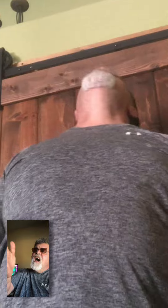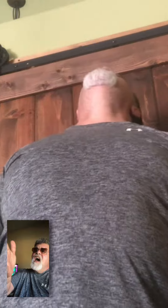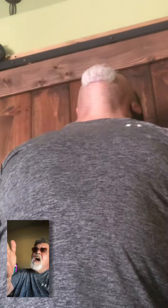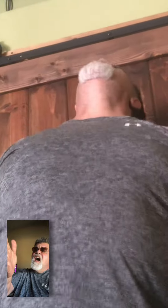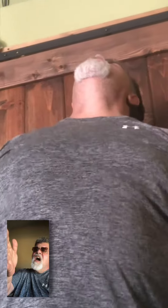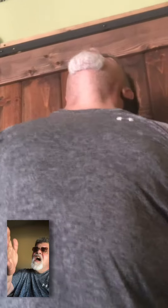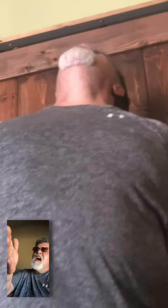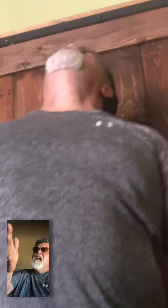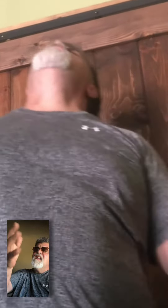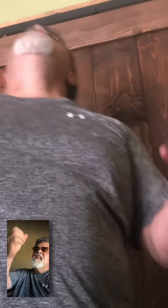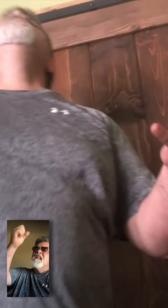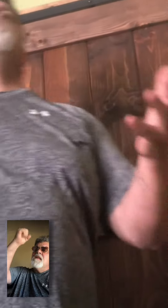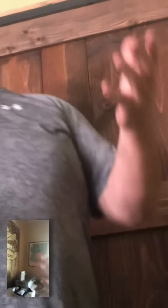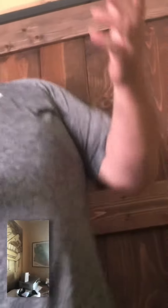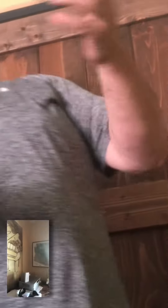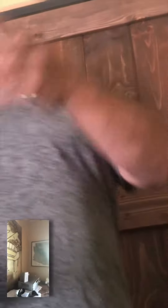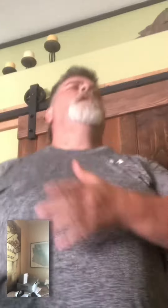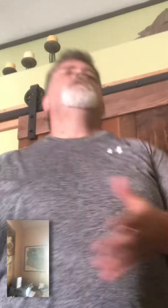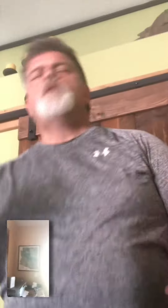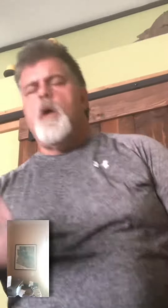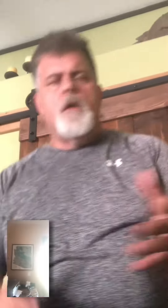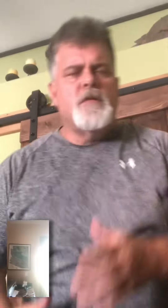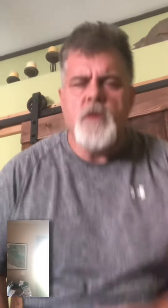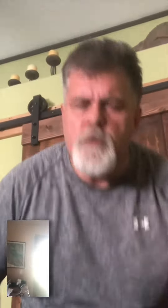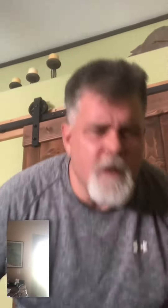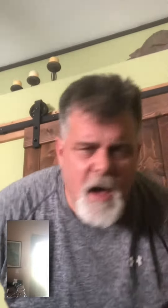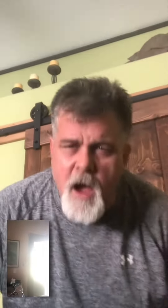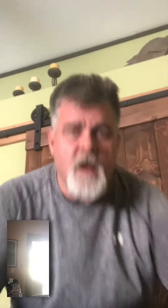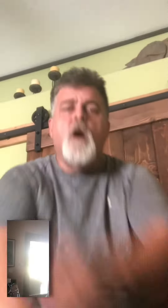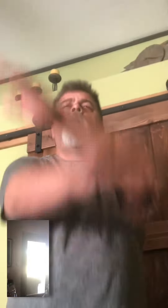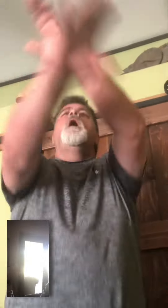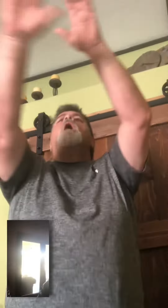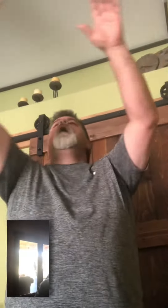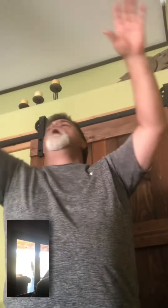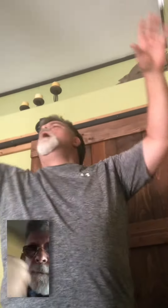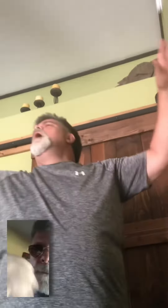gone I don't know don't don't know